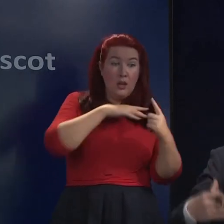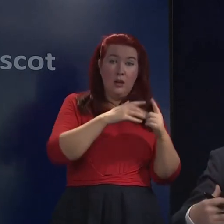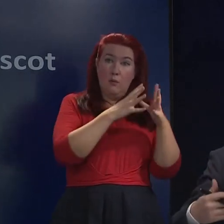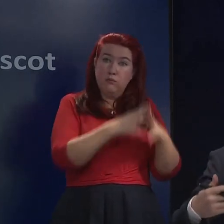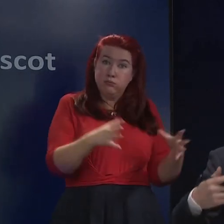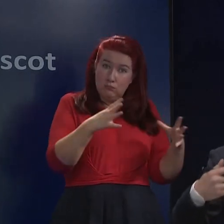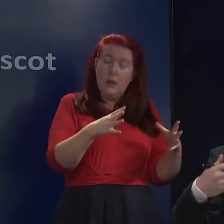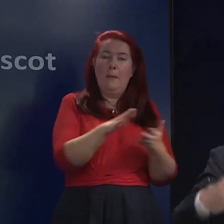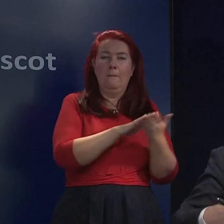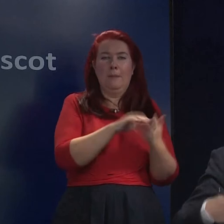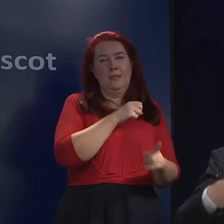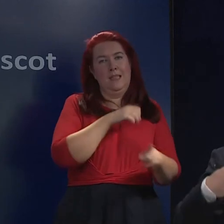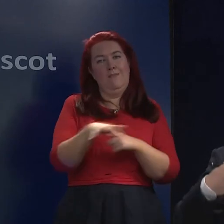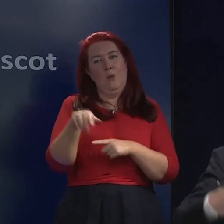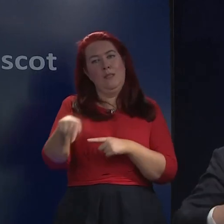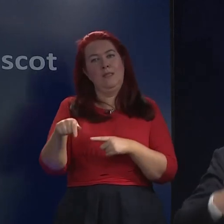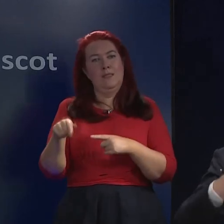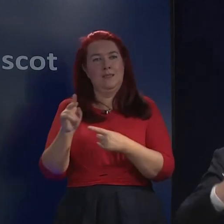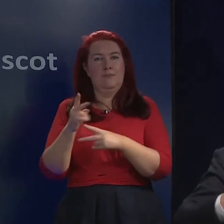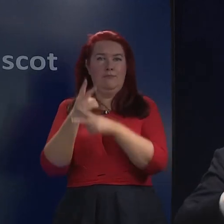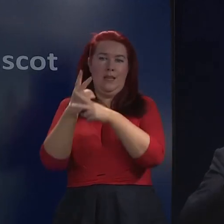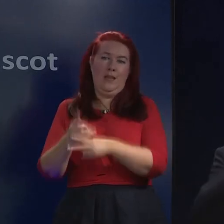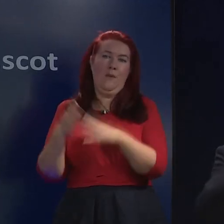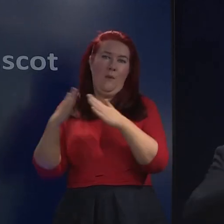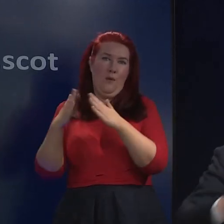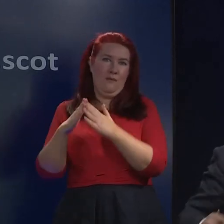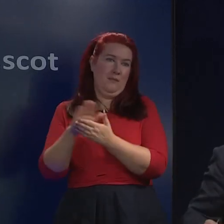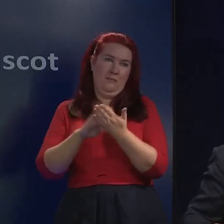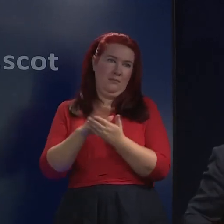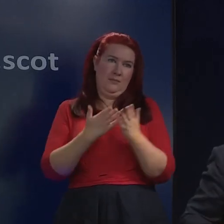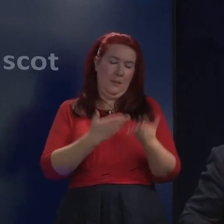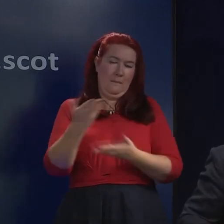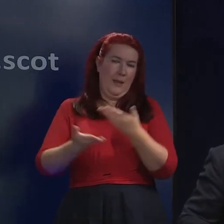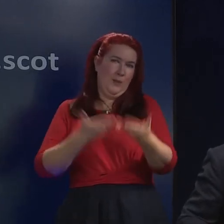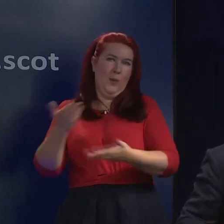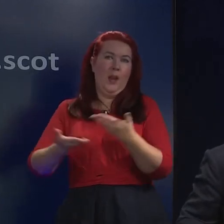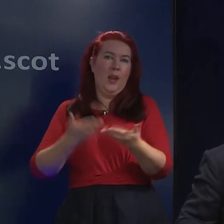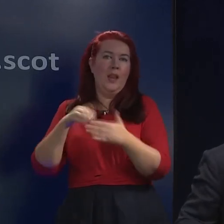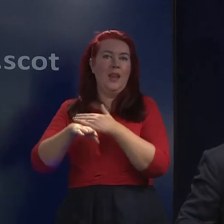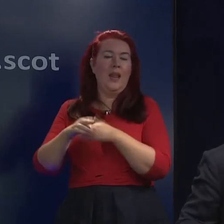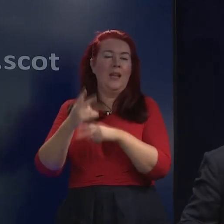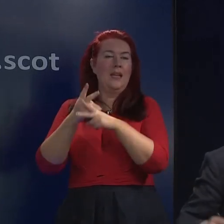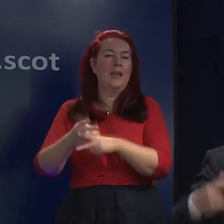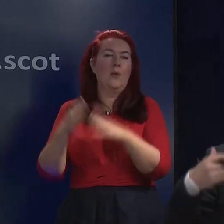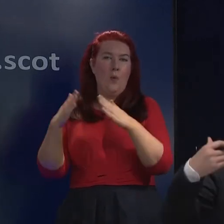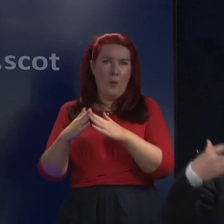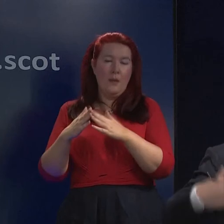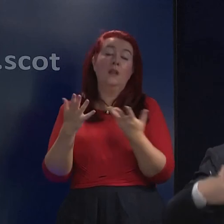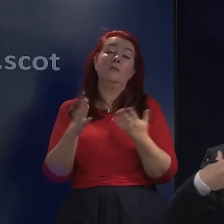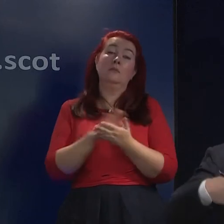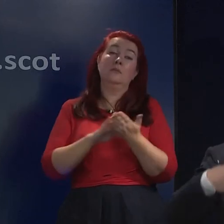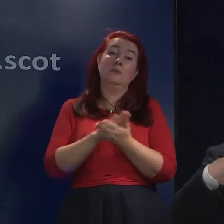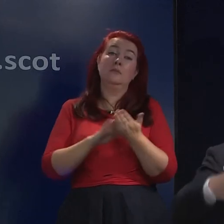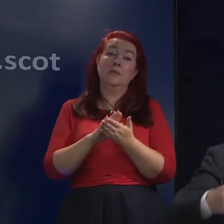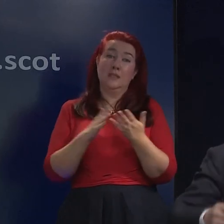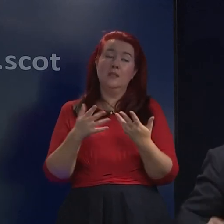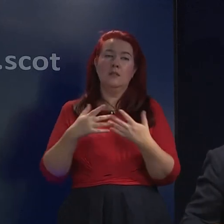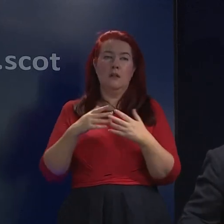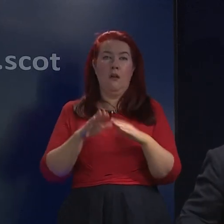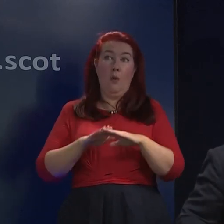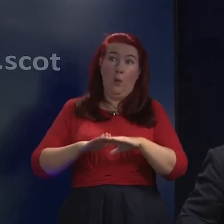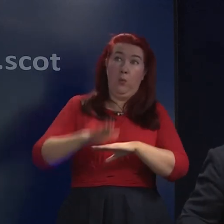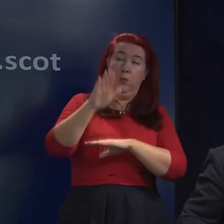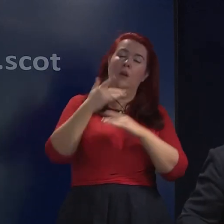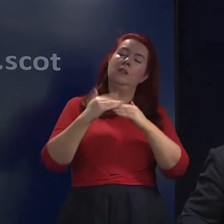and therefore how likely it is that those are then likely to be passed on into care homes. We're now seeing that picture beginning to stabilise